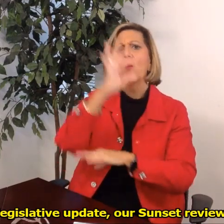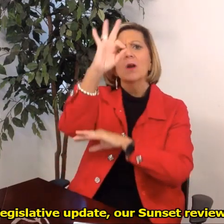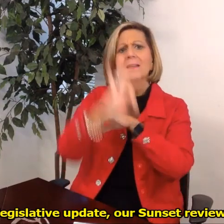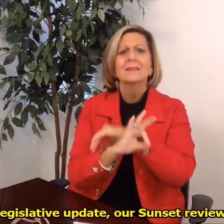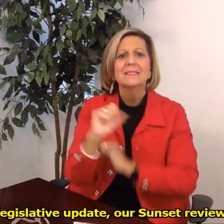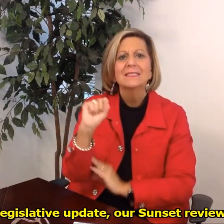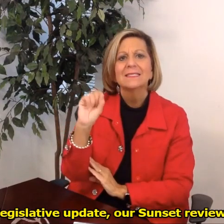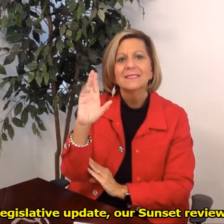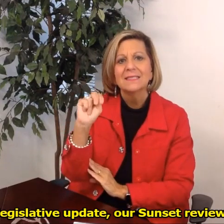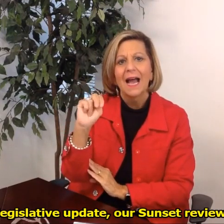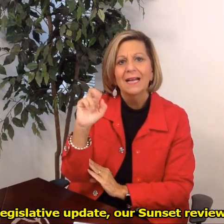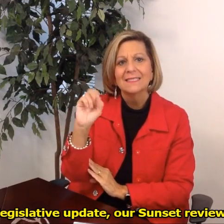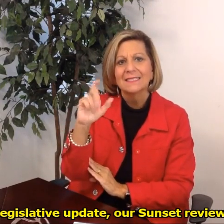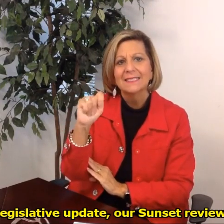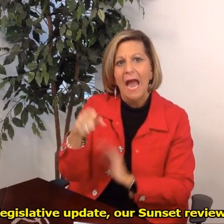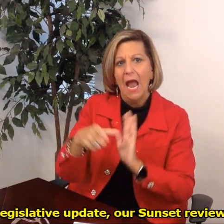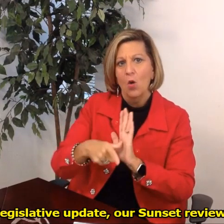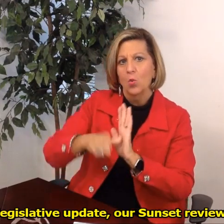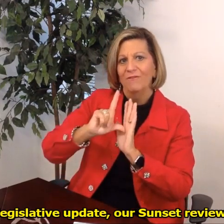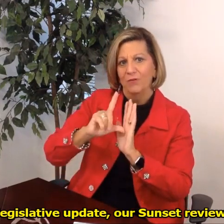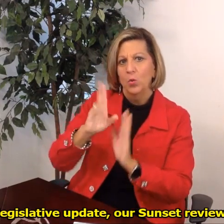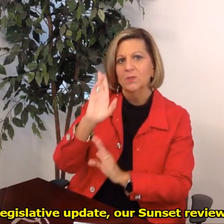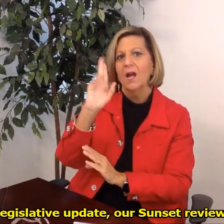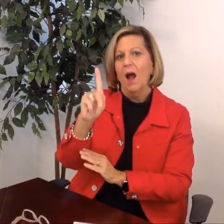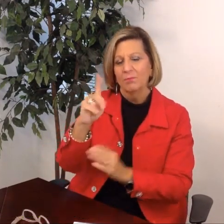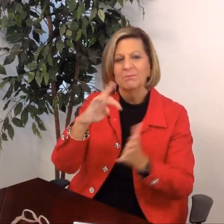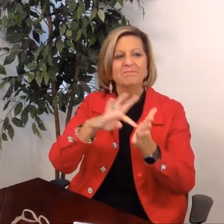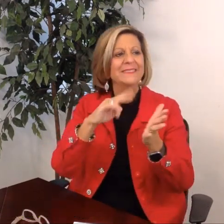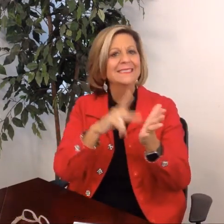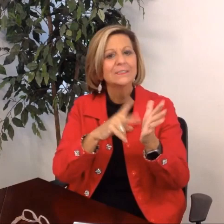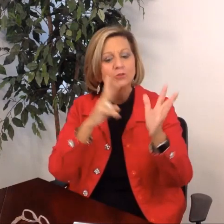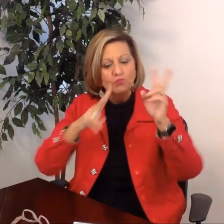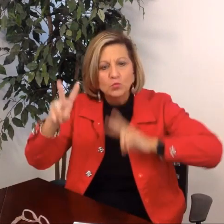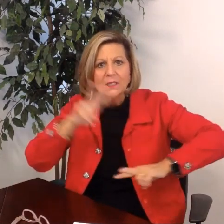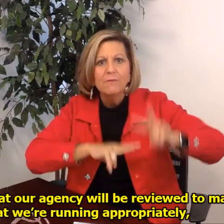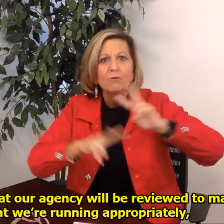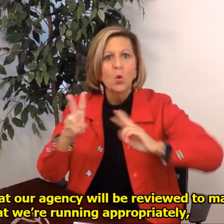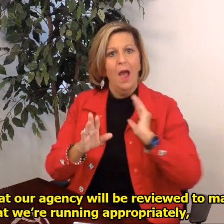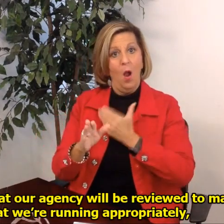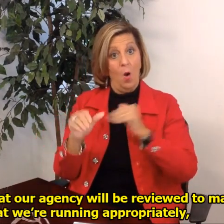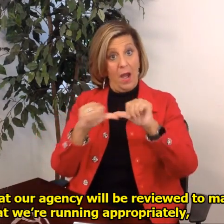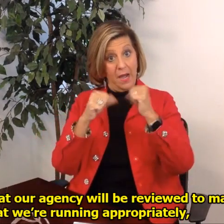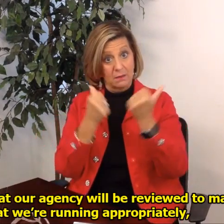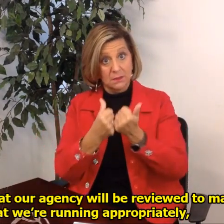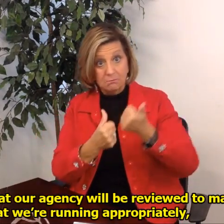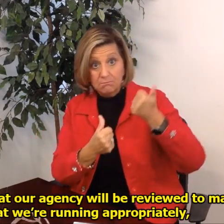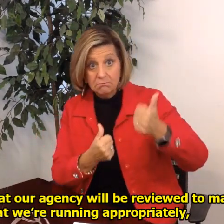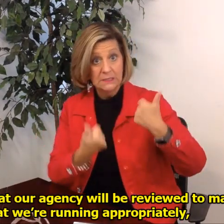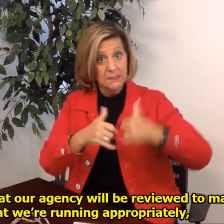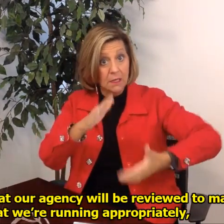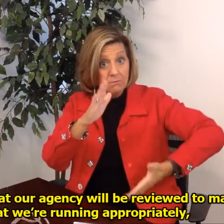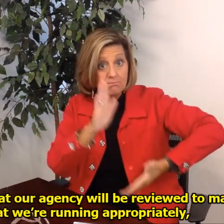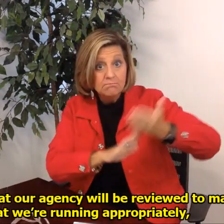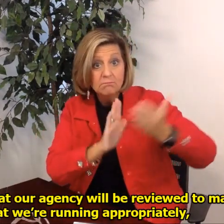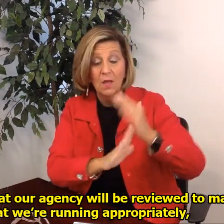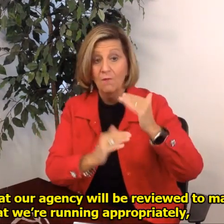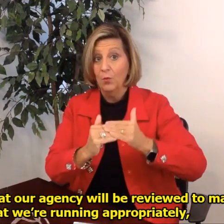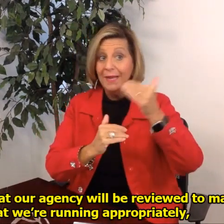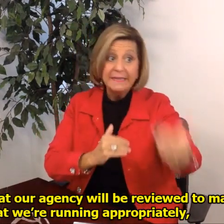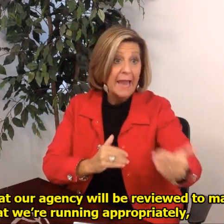our sunset review which means that our agency will be reviewed to make sure that we're